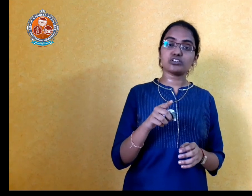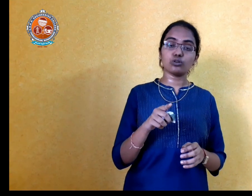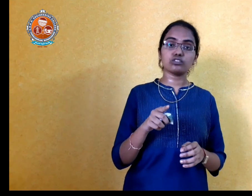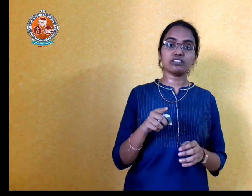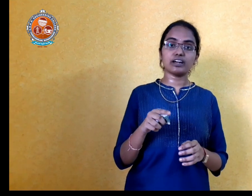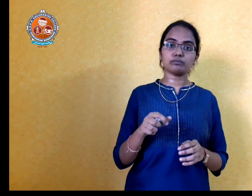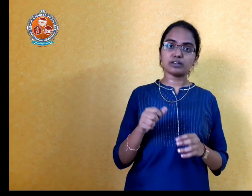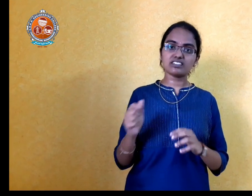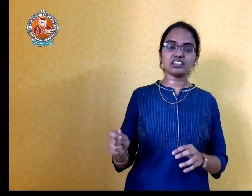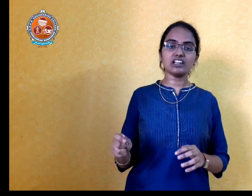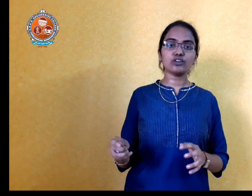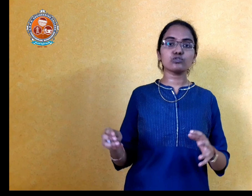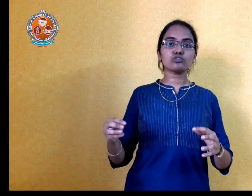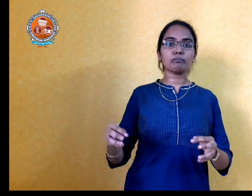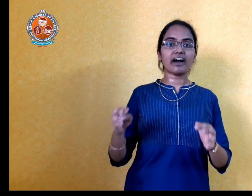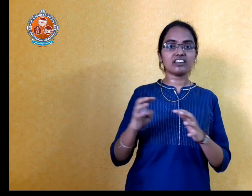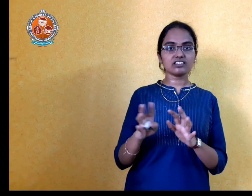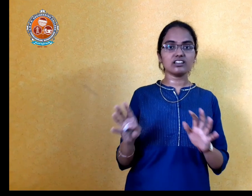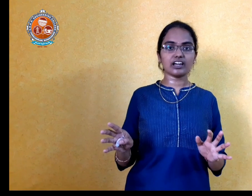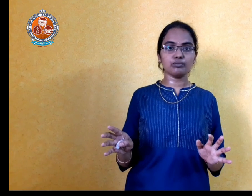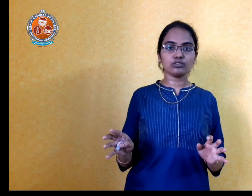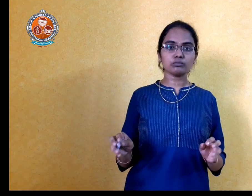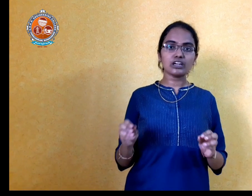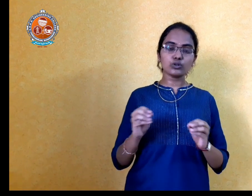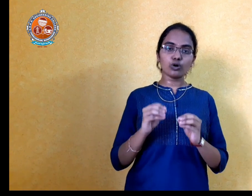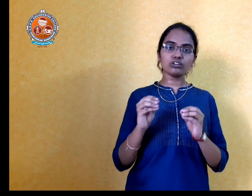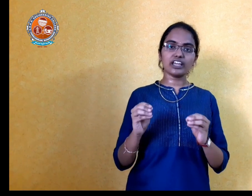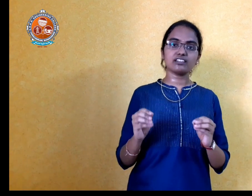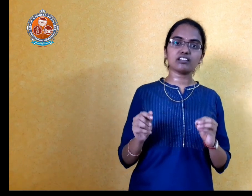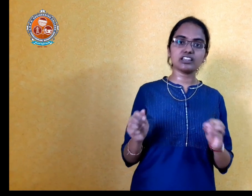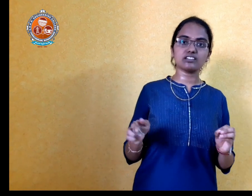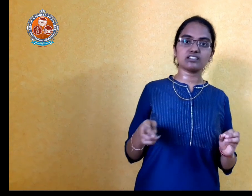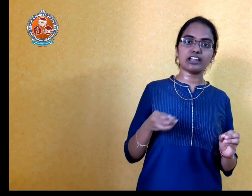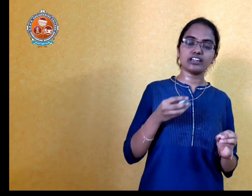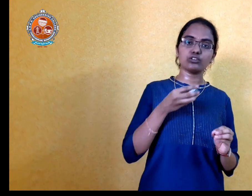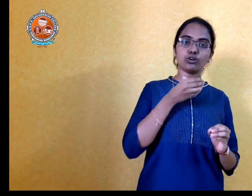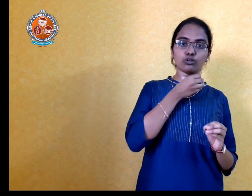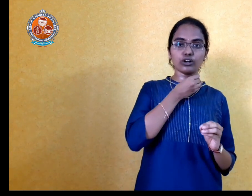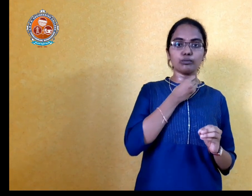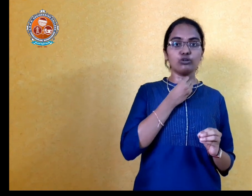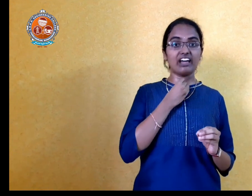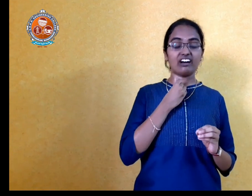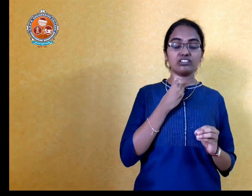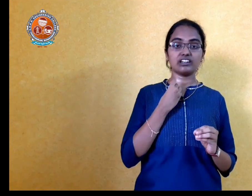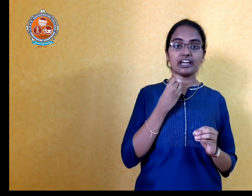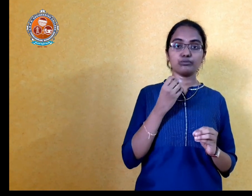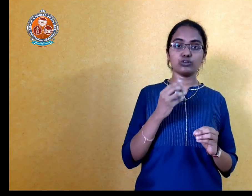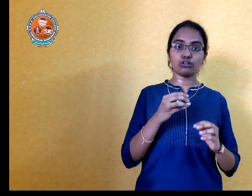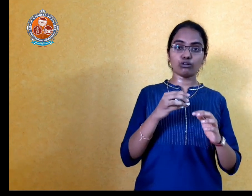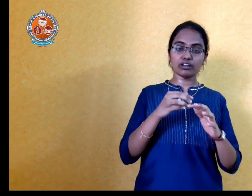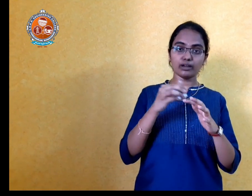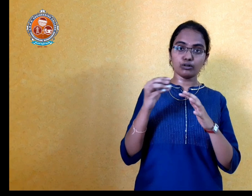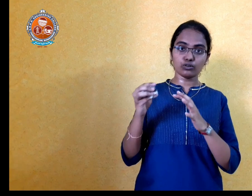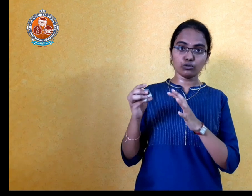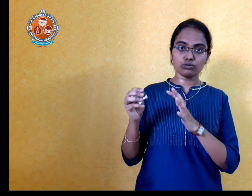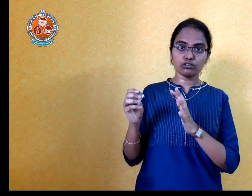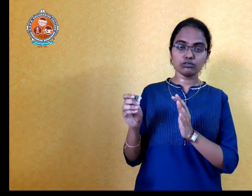also in that. But still, I used to manage the time. Don't take the reasons. Like, you are not able to have the time. You are not able to. To, you know,